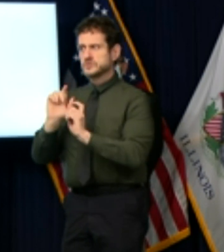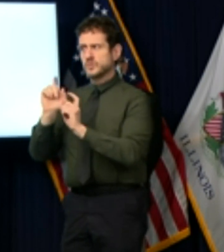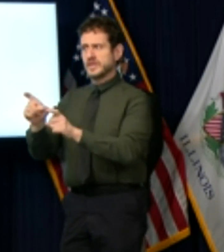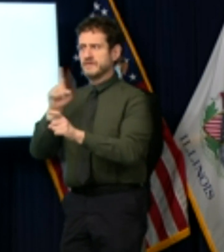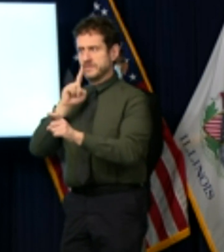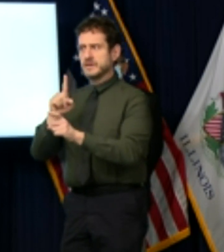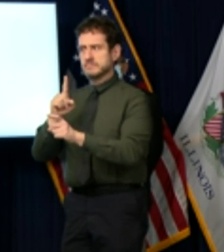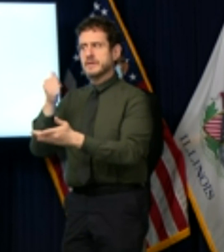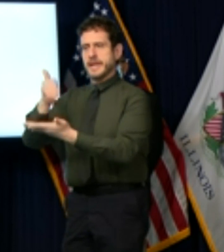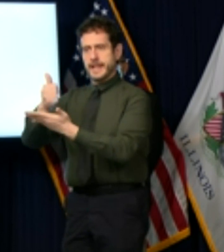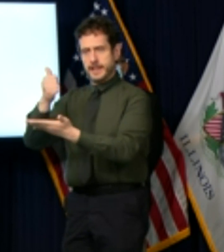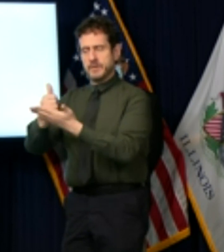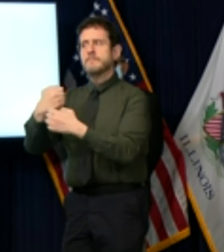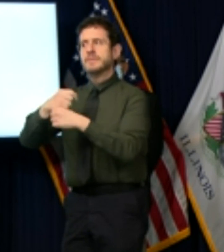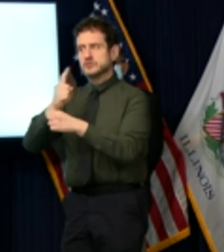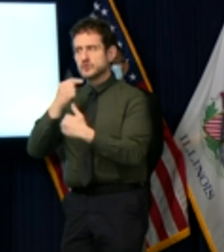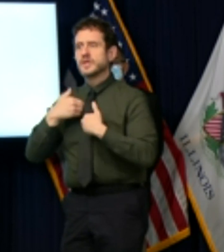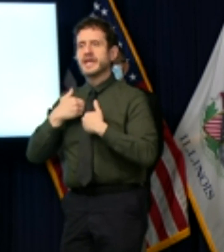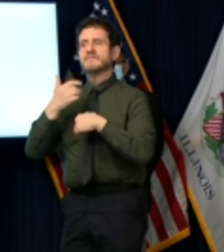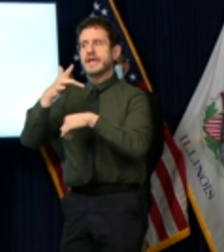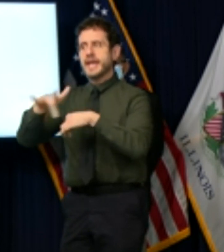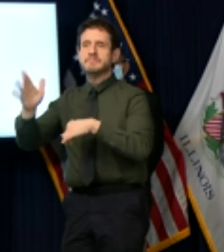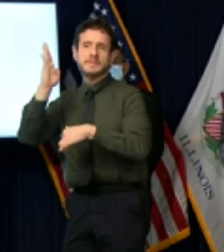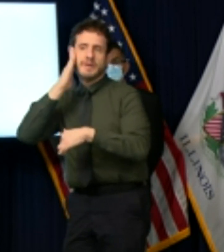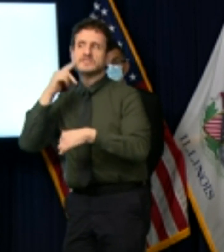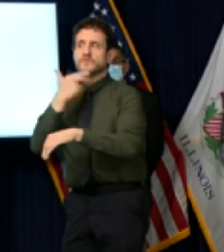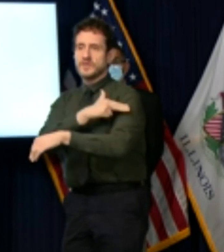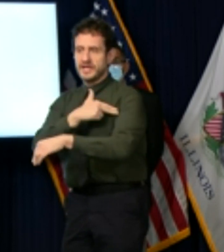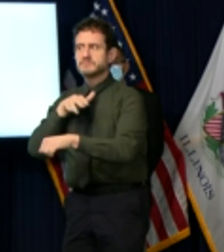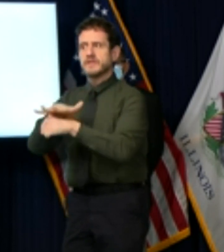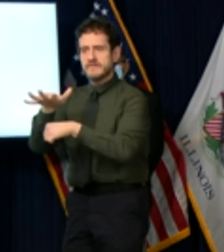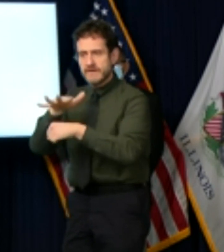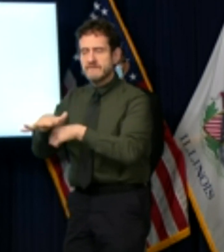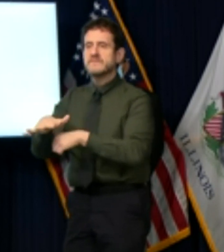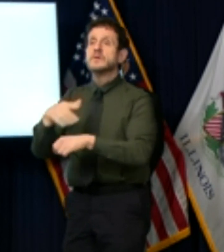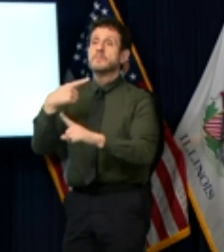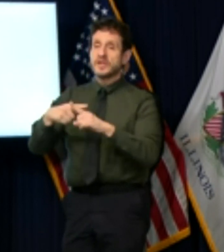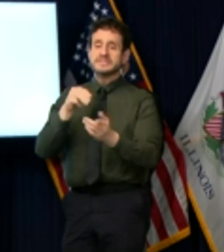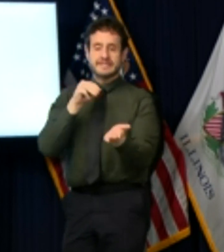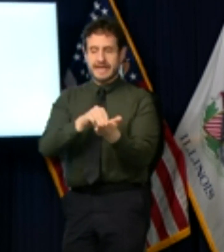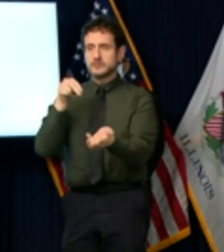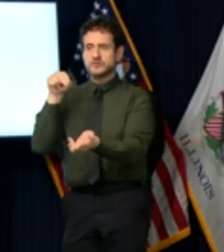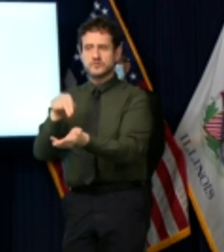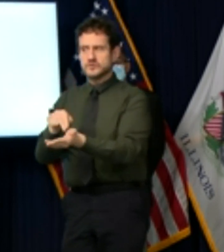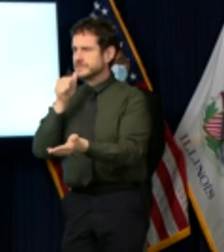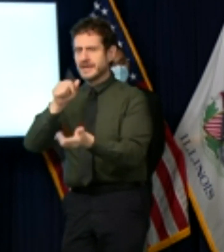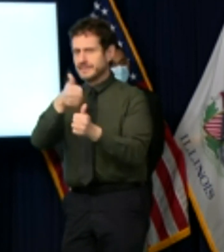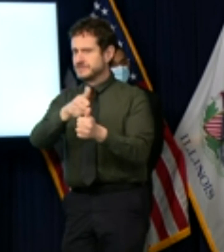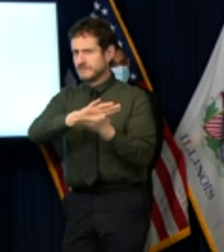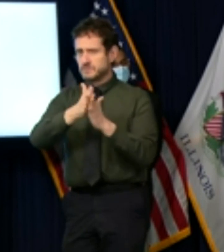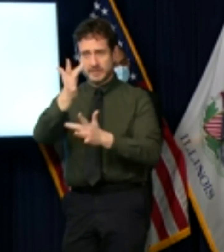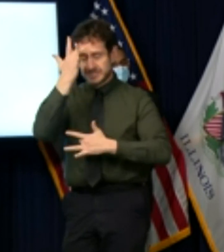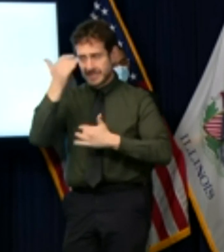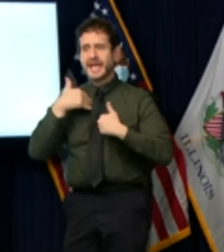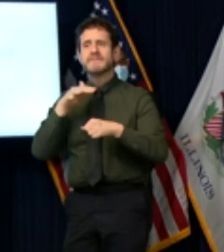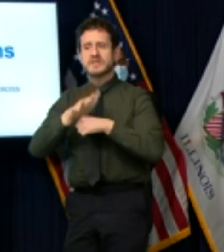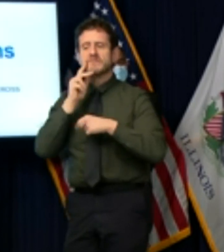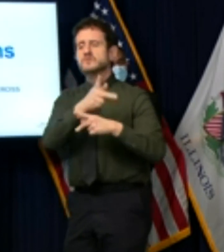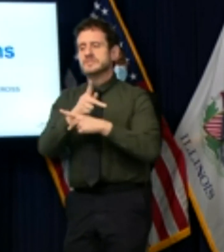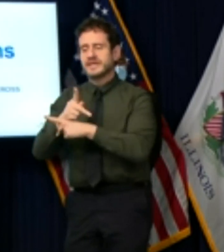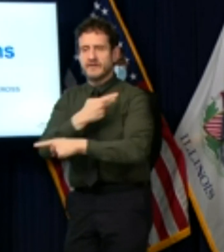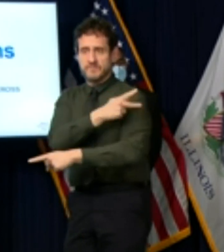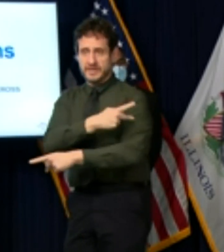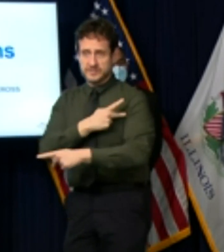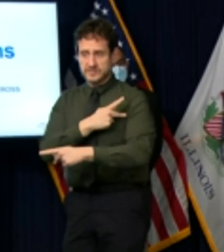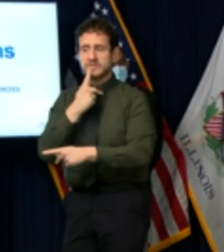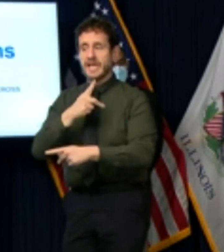hospital beds and doctors and nurses available for emergencies one thing you can do to further